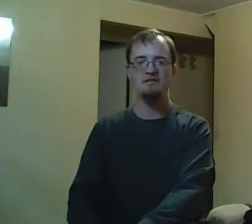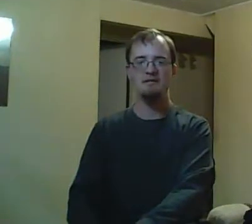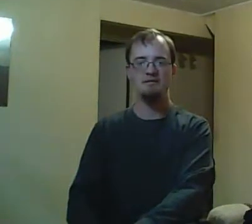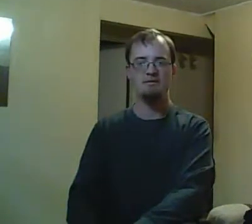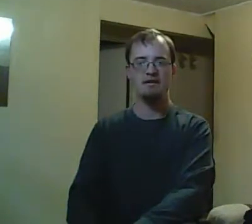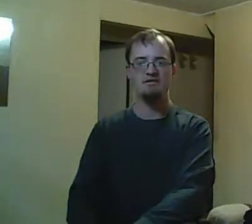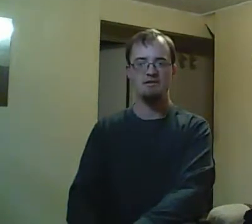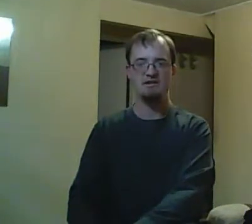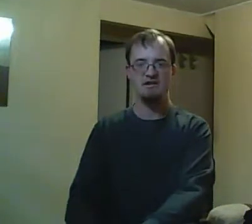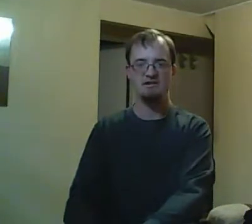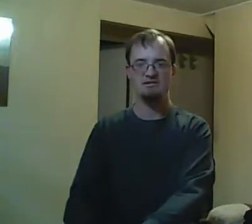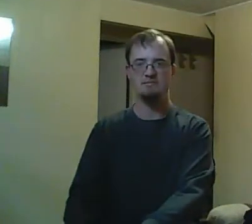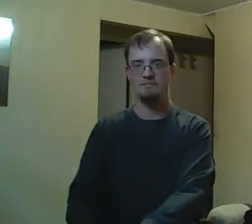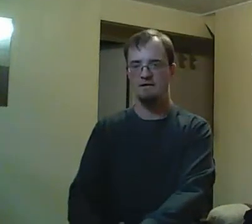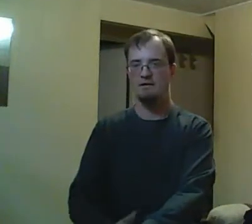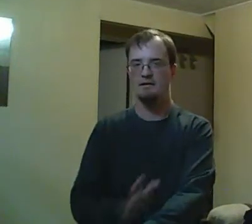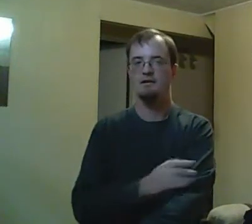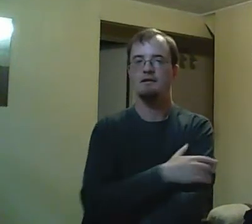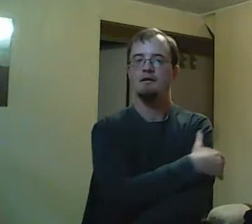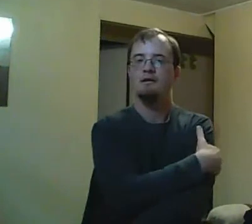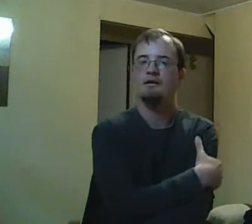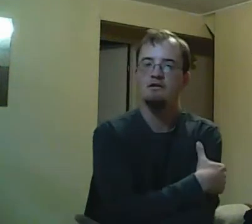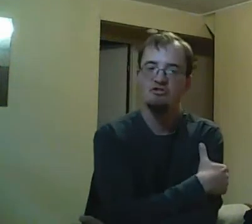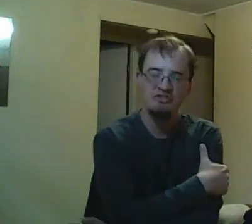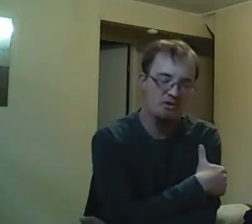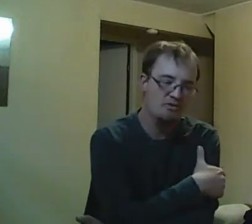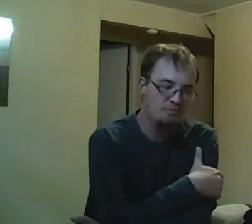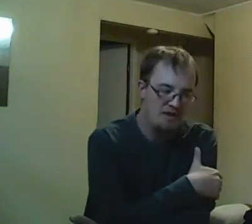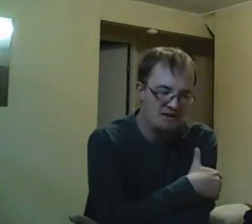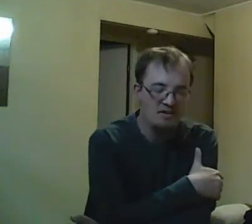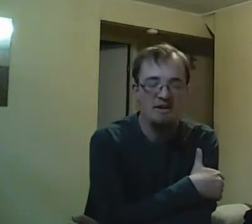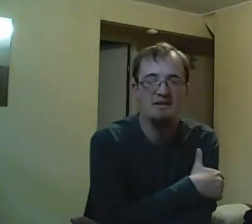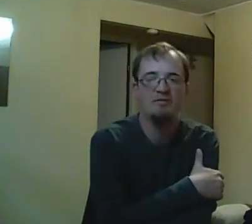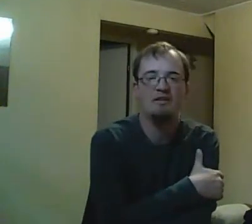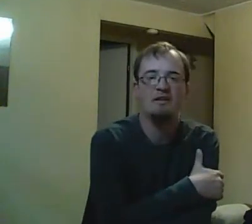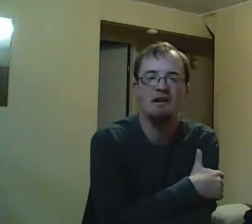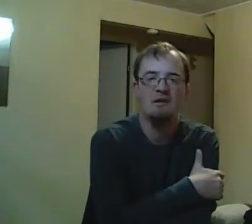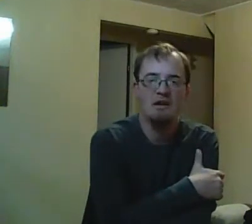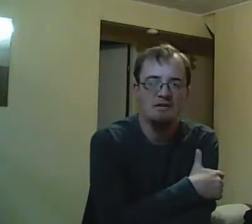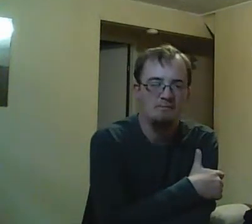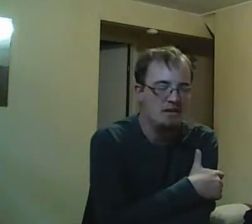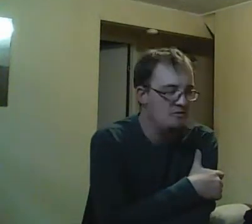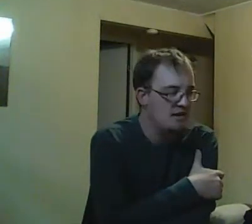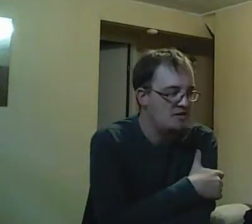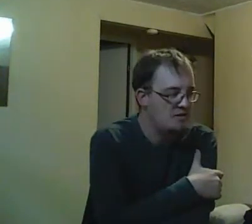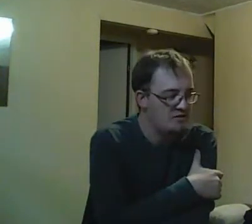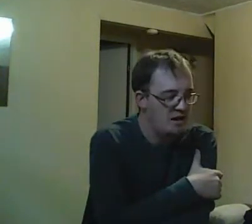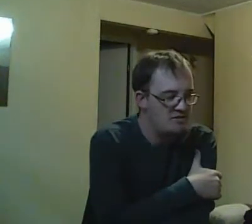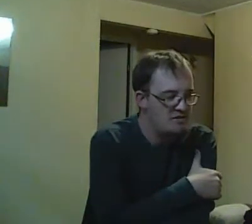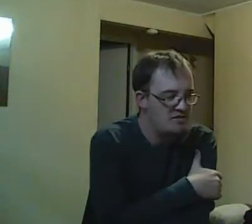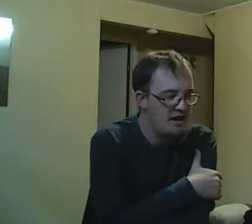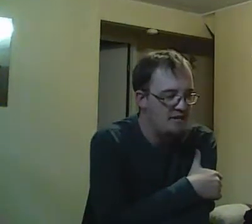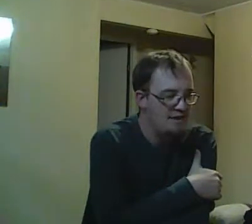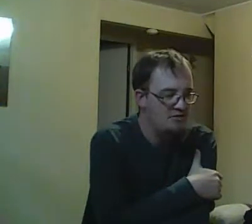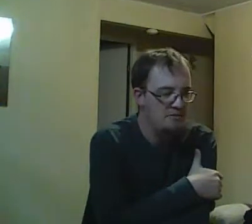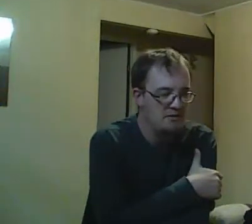know, I don't think they had that much malice towards Emma. I think some people did have malice towards Emma. That's why they ignored Emma and left Emma with